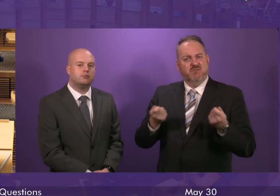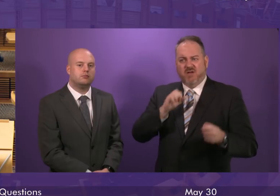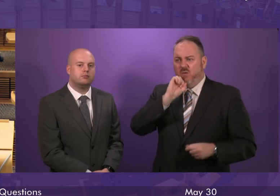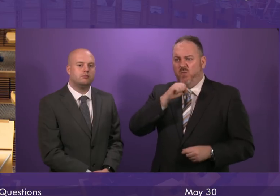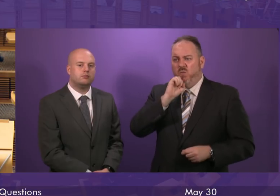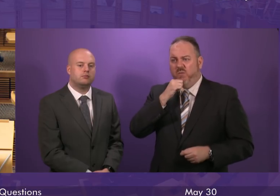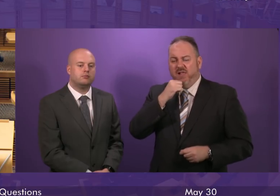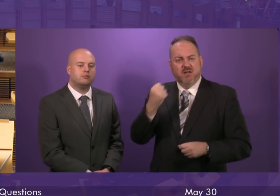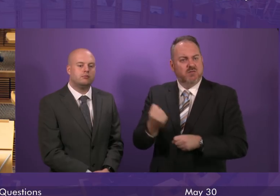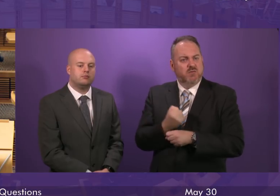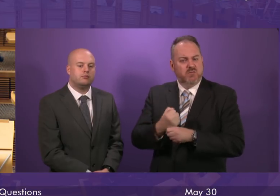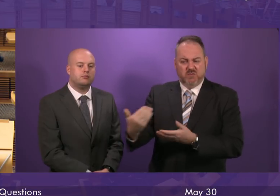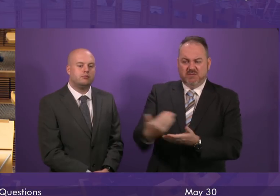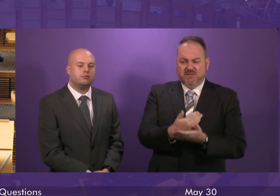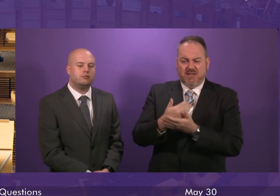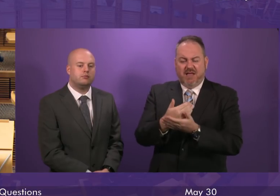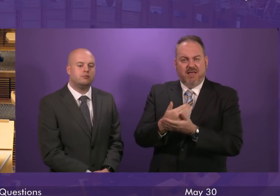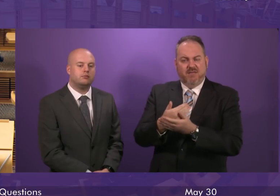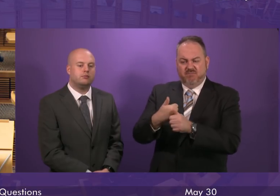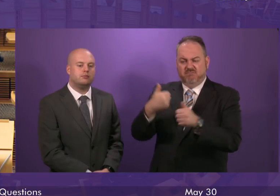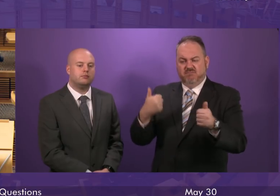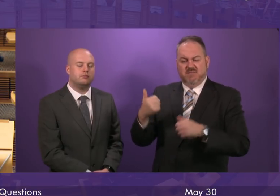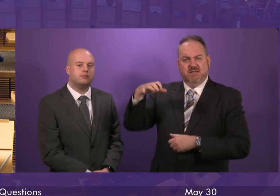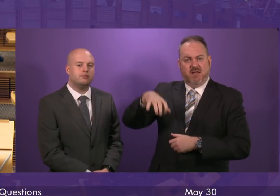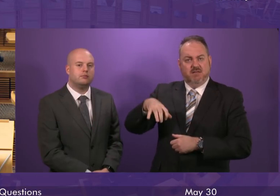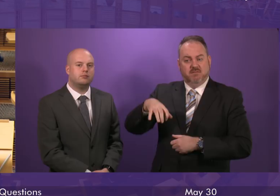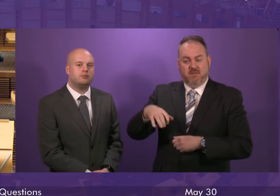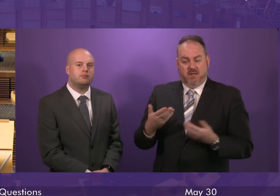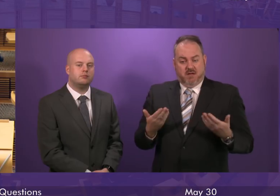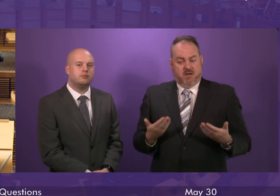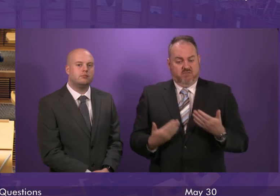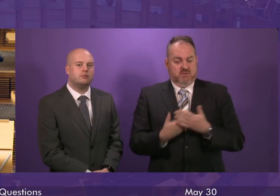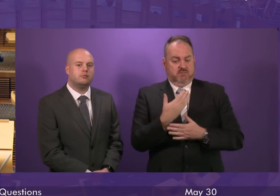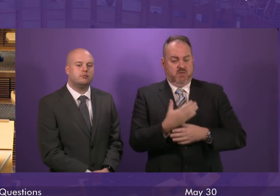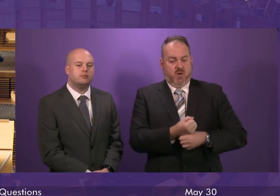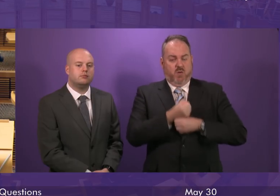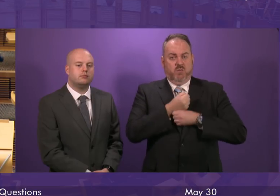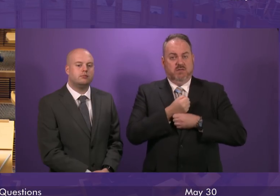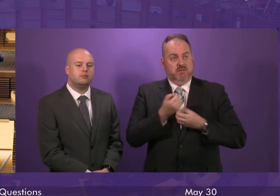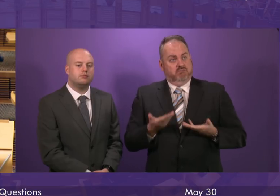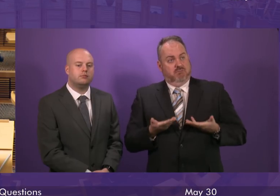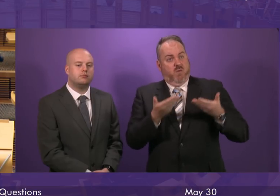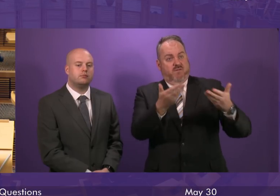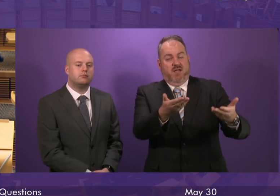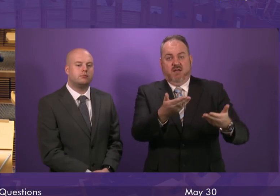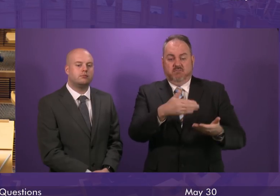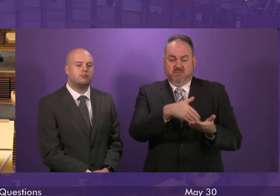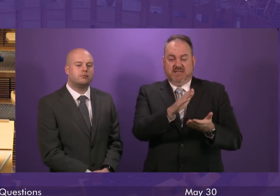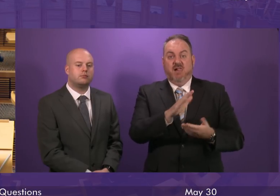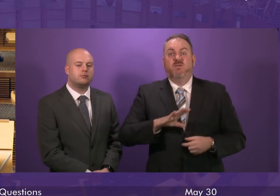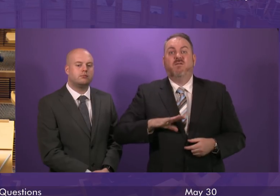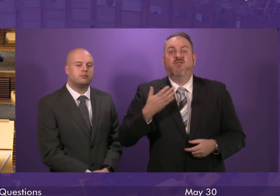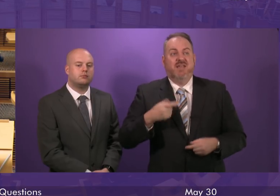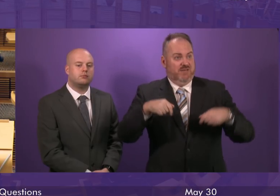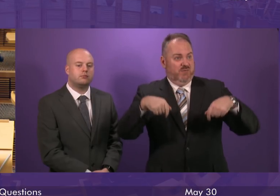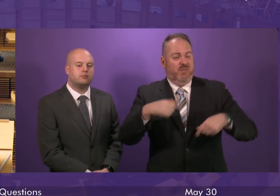to save the site. Just last month the current owners offered the depot to the Government at no cost. In fact,